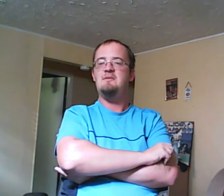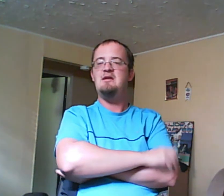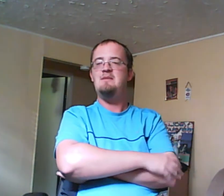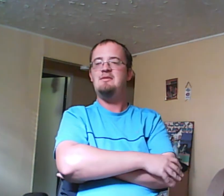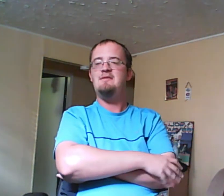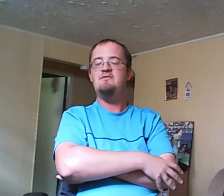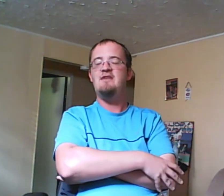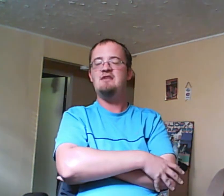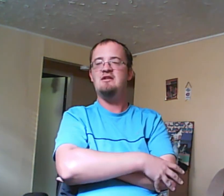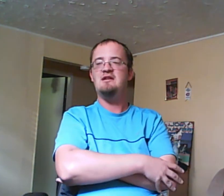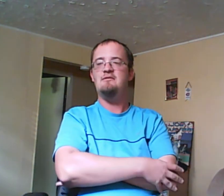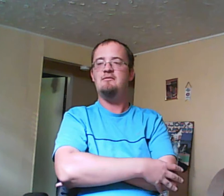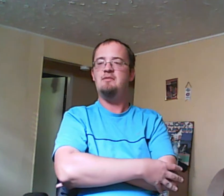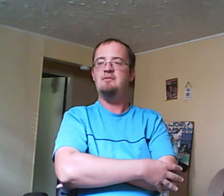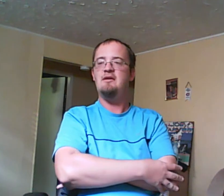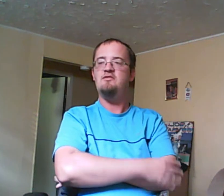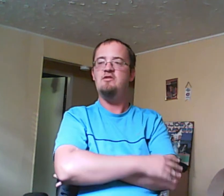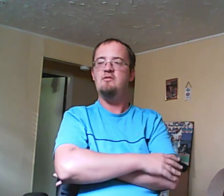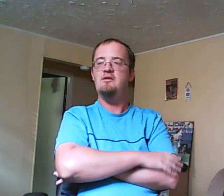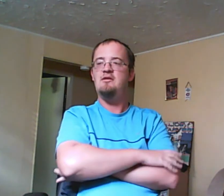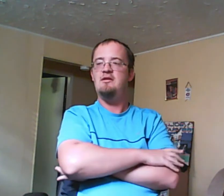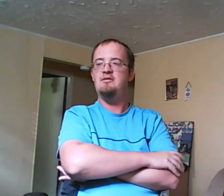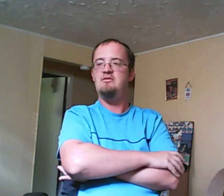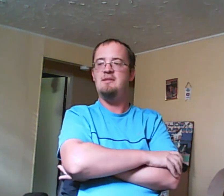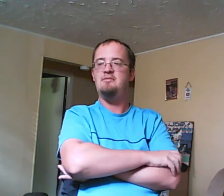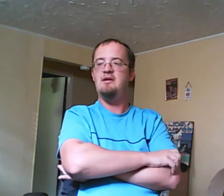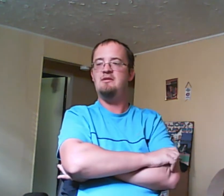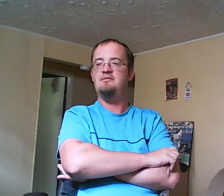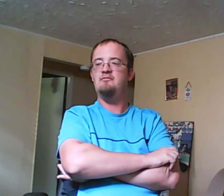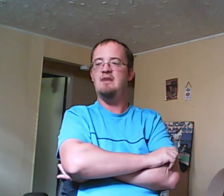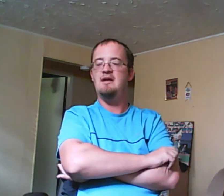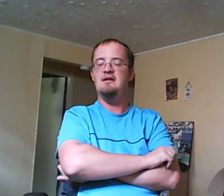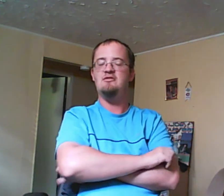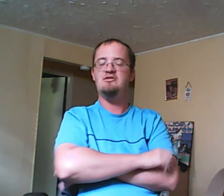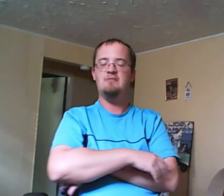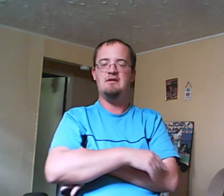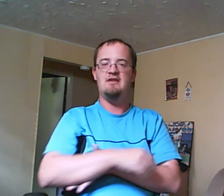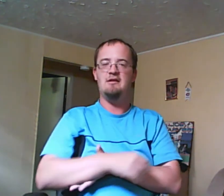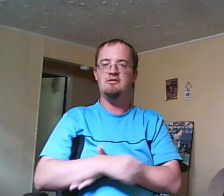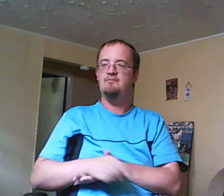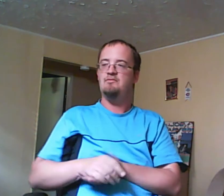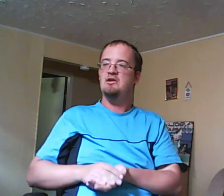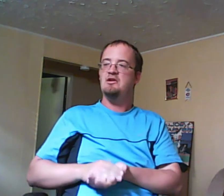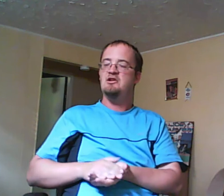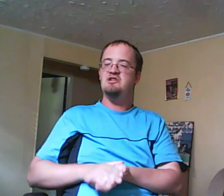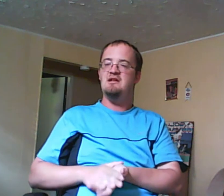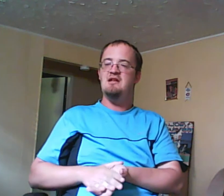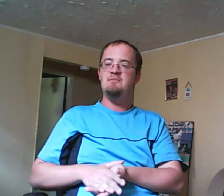be manipulative as fuck, trying to get people off soap to stop helping Maya out, but it failed. She ends up being